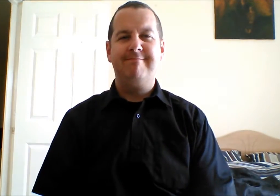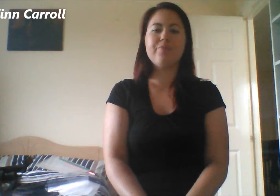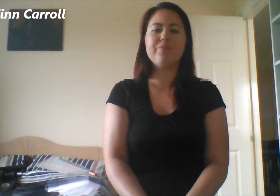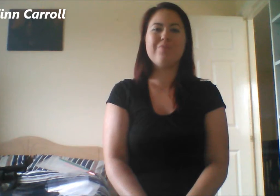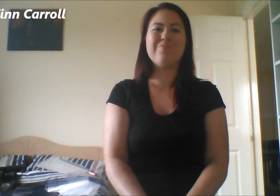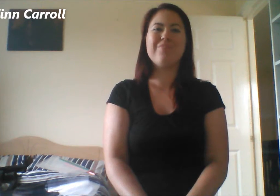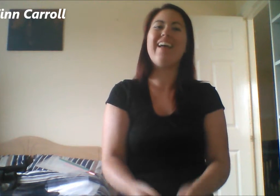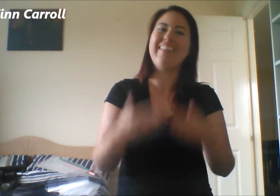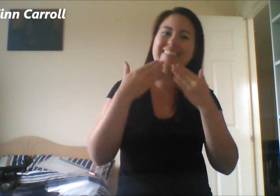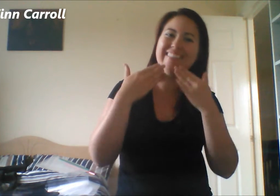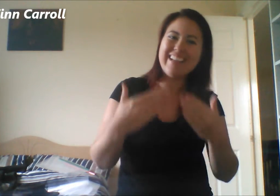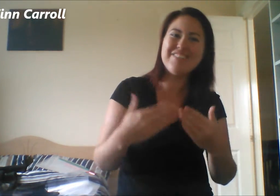Thanks very much.